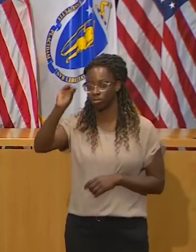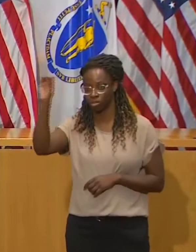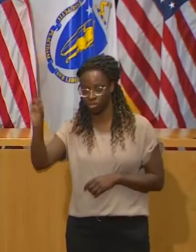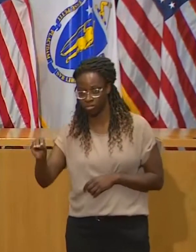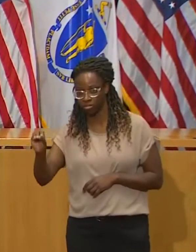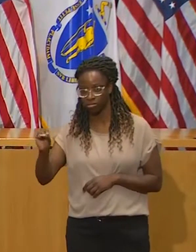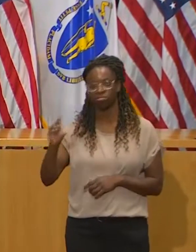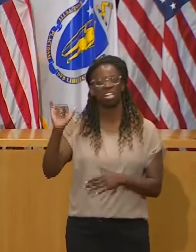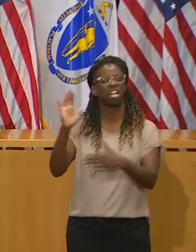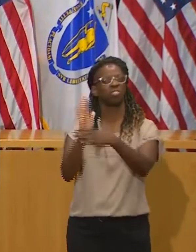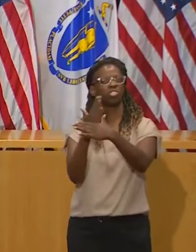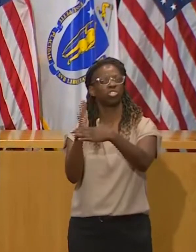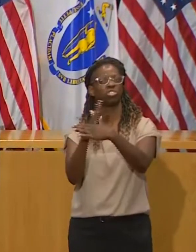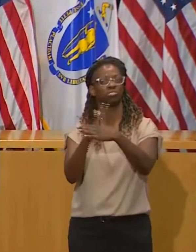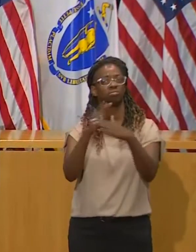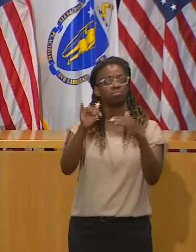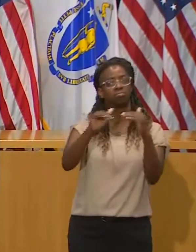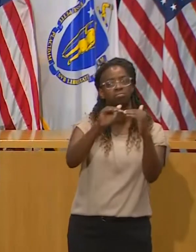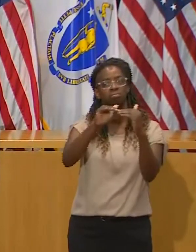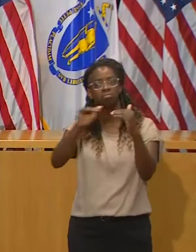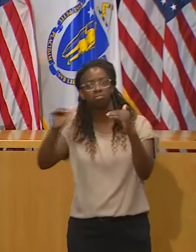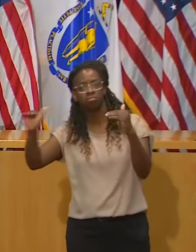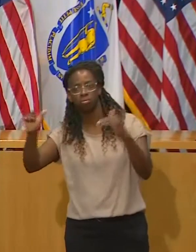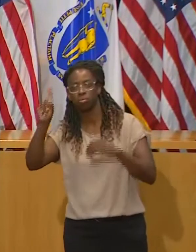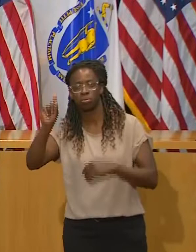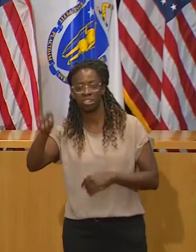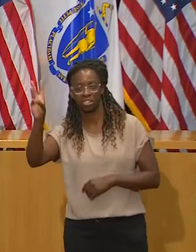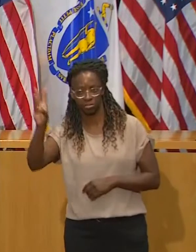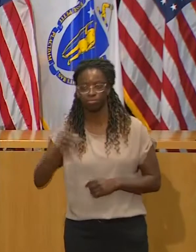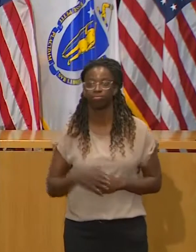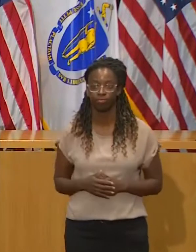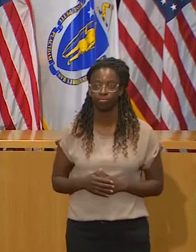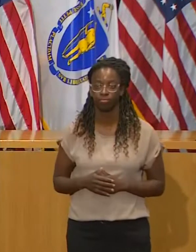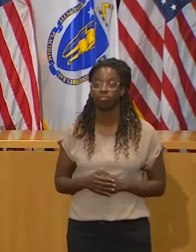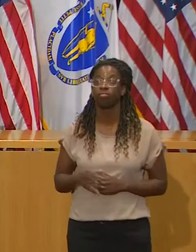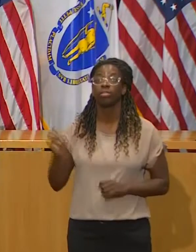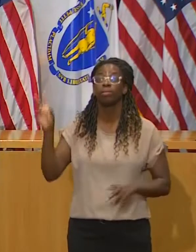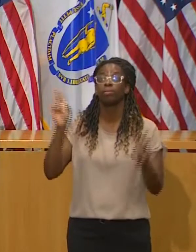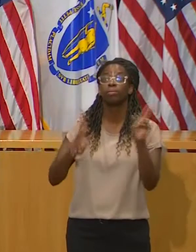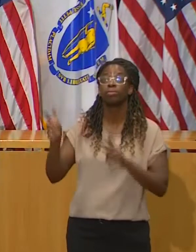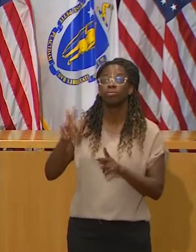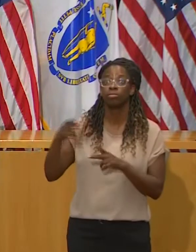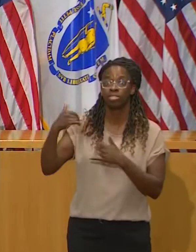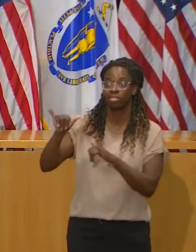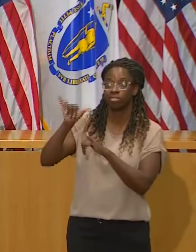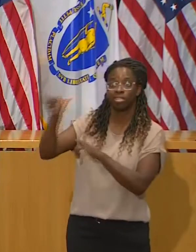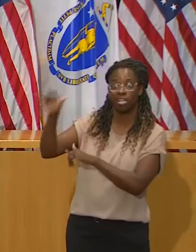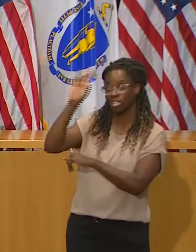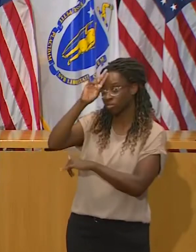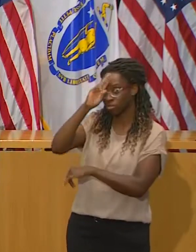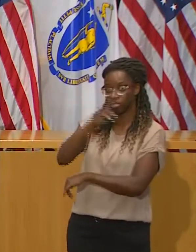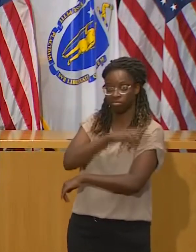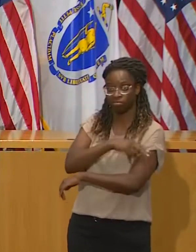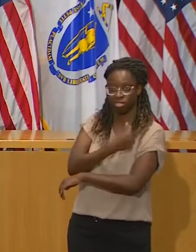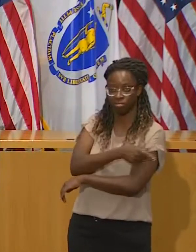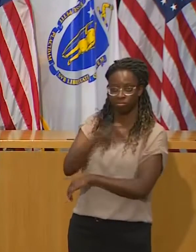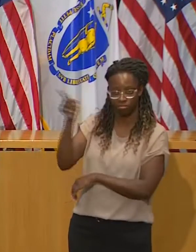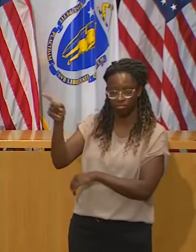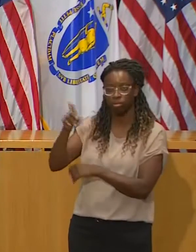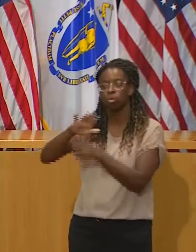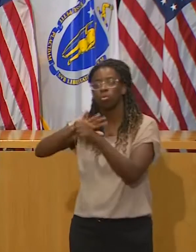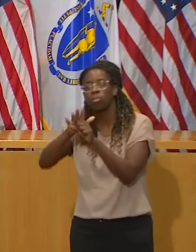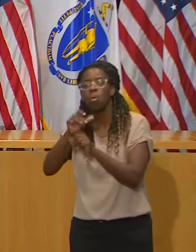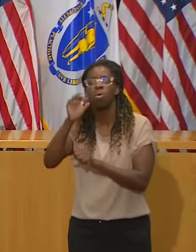550 individuals currently hospitalized, either with COVID or suspected of COVID,